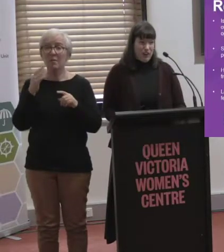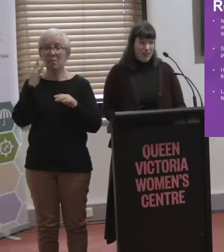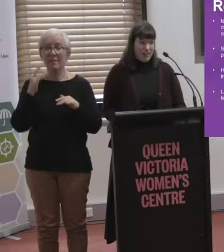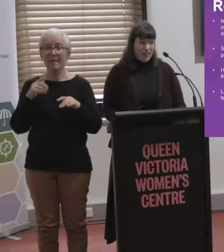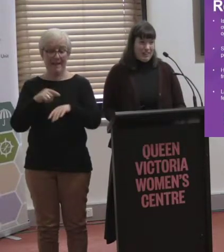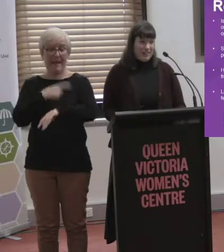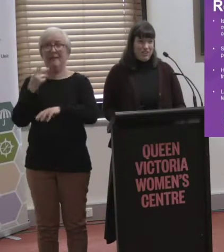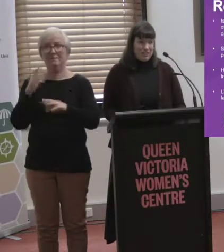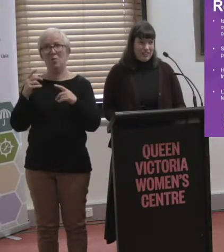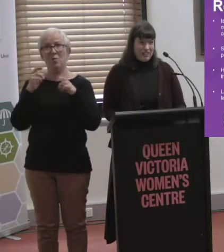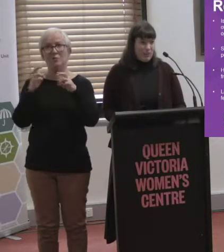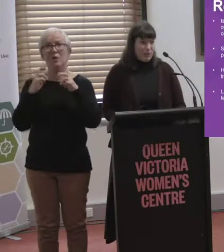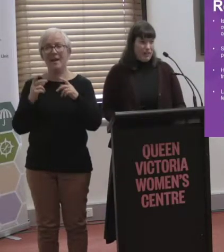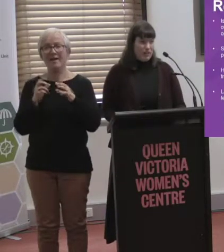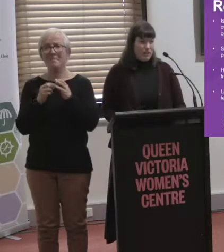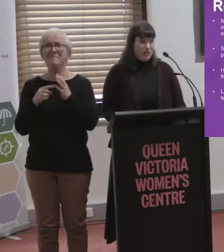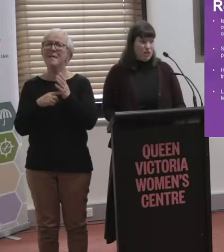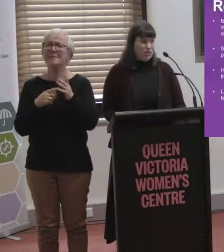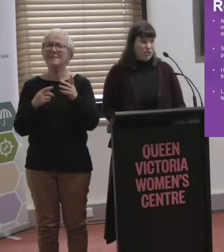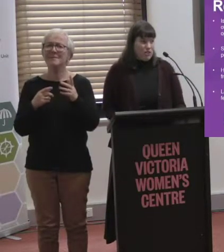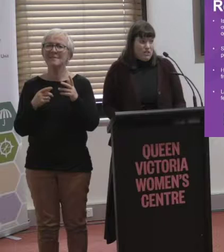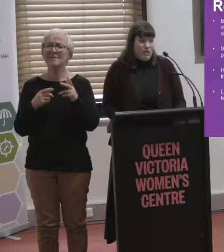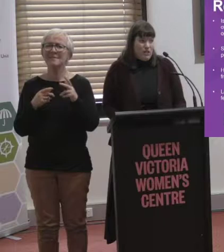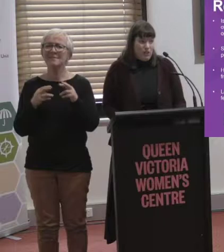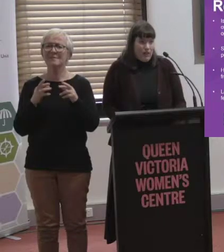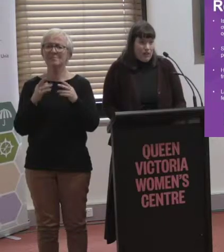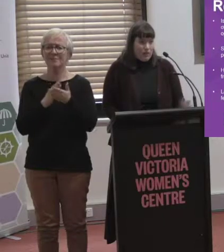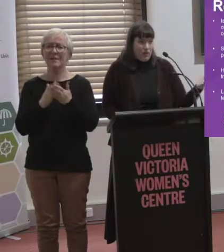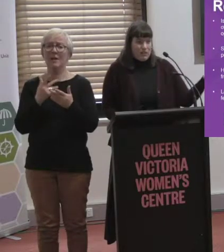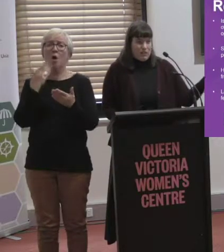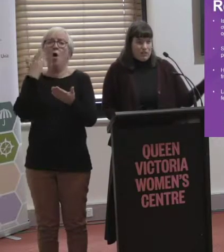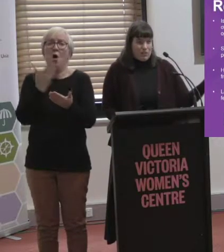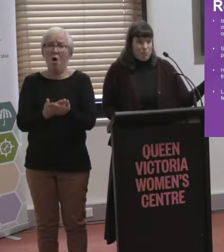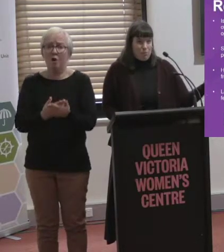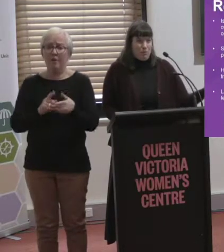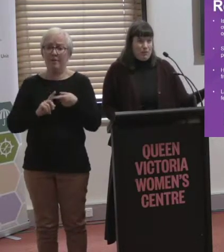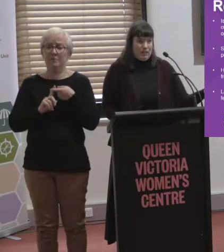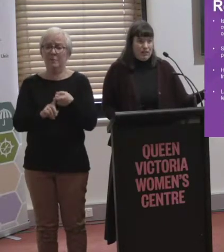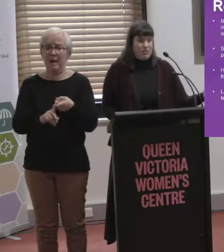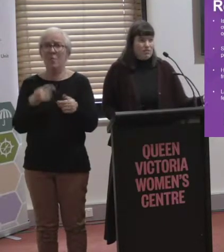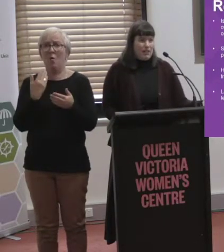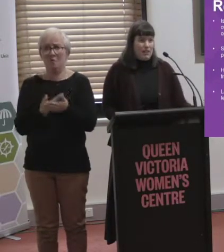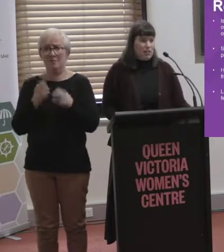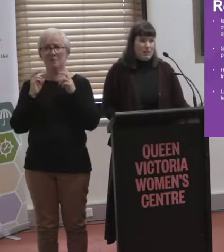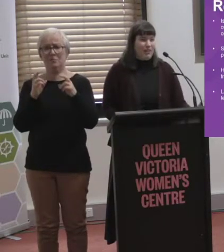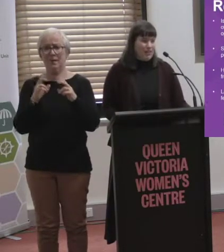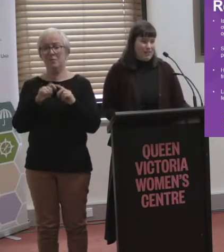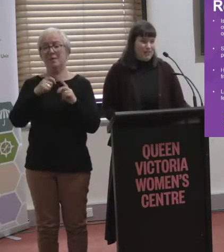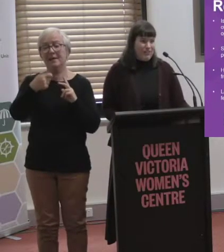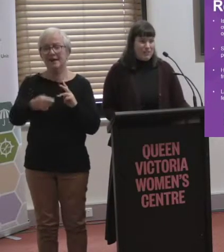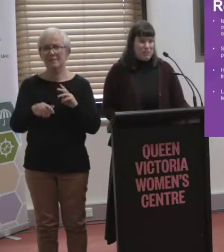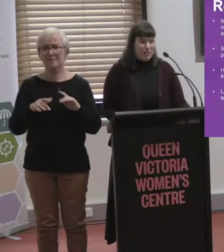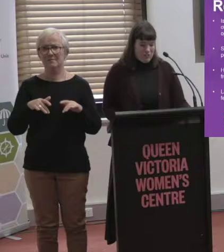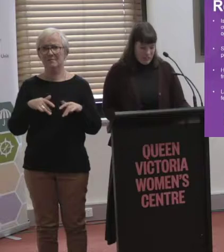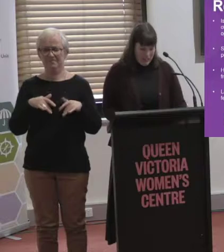late for the train and they're rushing. But, you know, in terms of actually just getting on a tram and going to the next stop, it should be, it should be nothing.